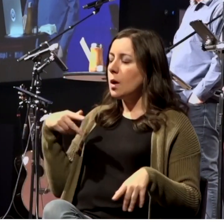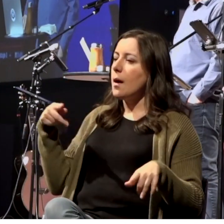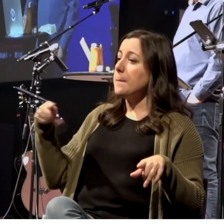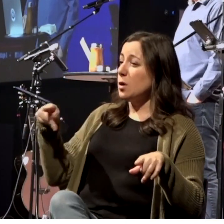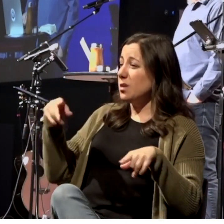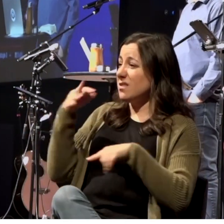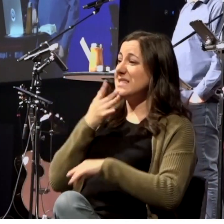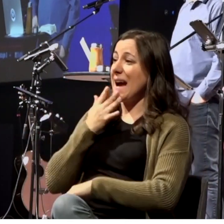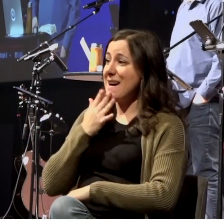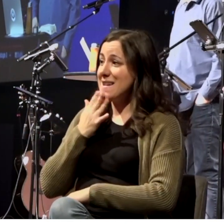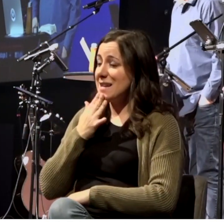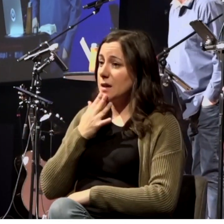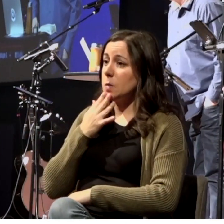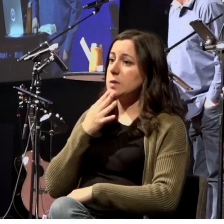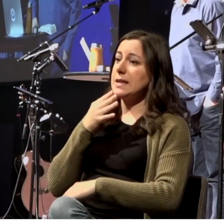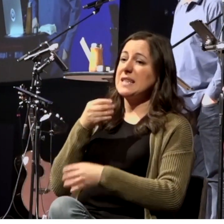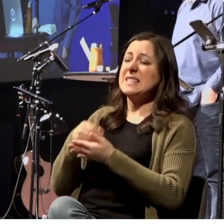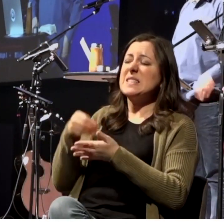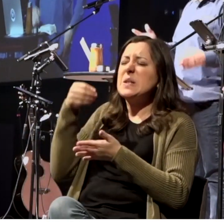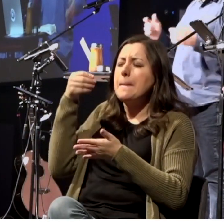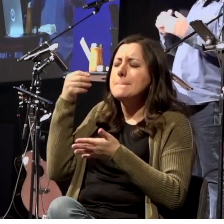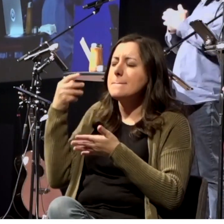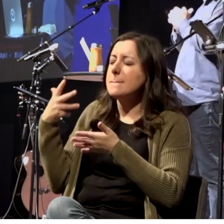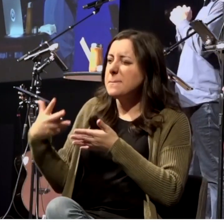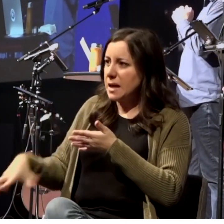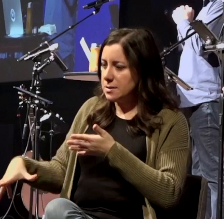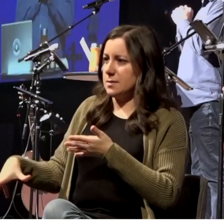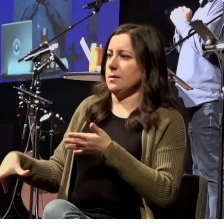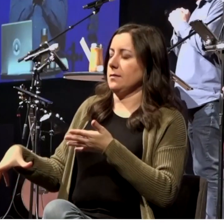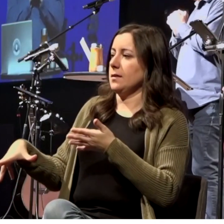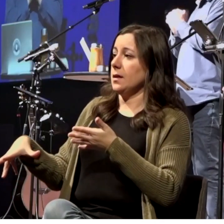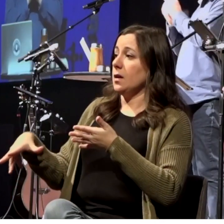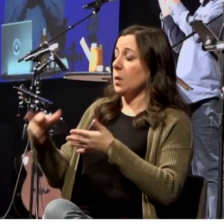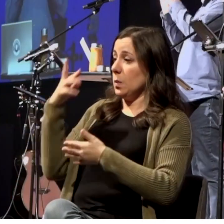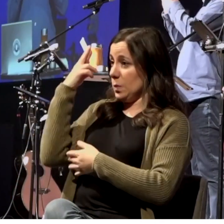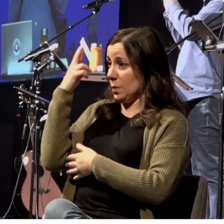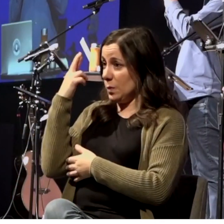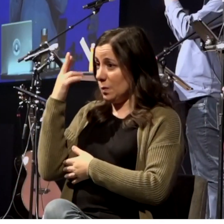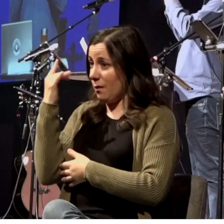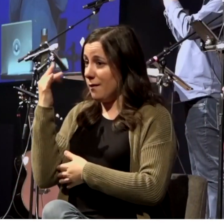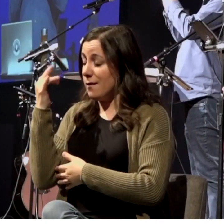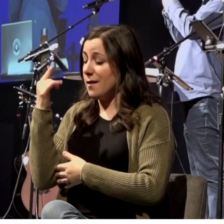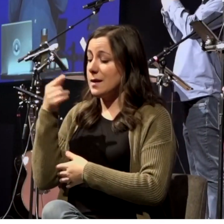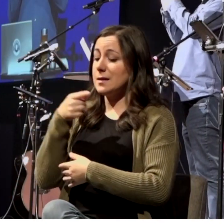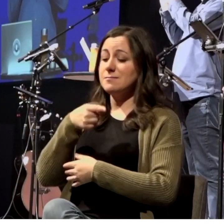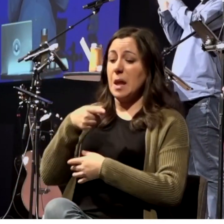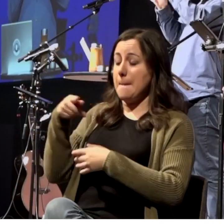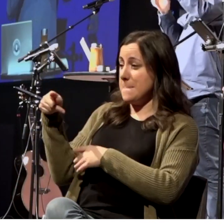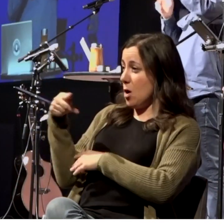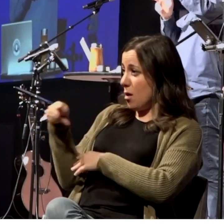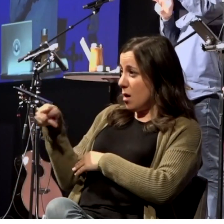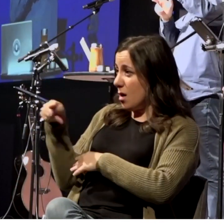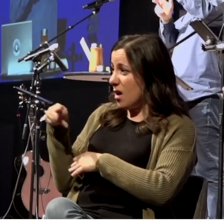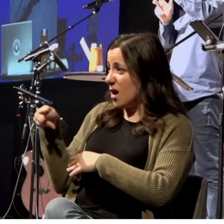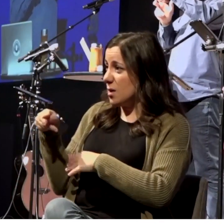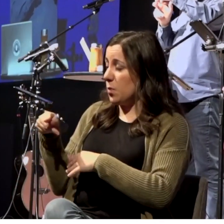insanely pricey. The reason why is because they had to get it. It was obtained by a